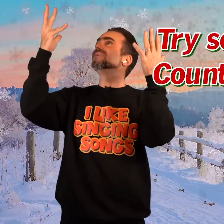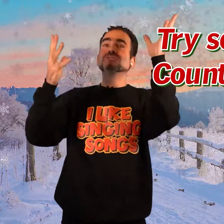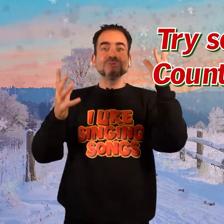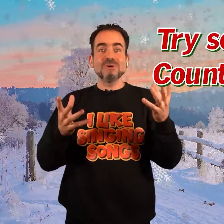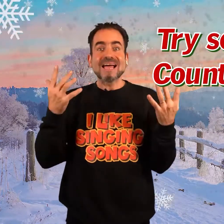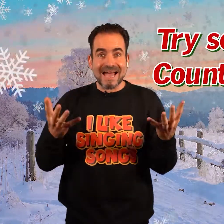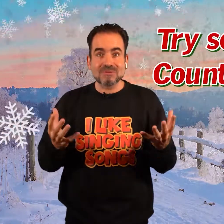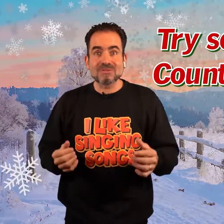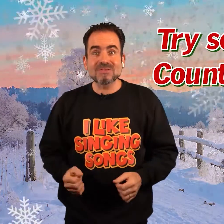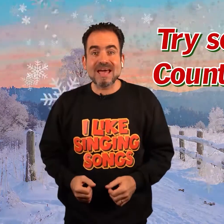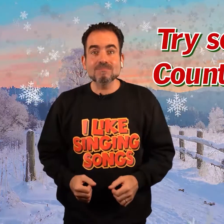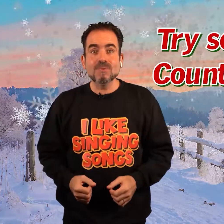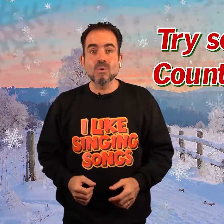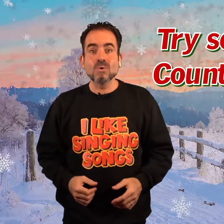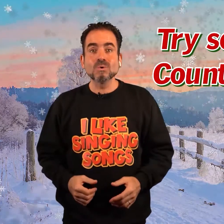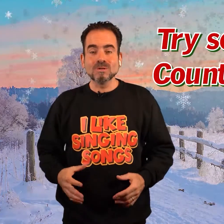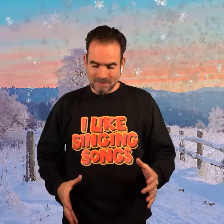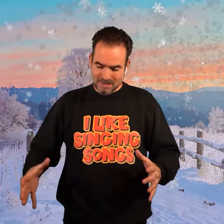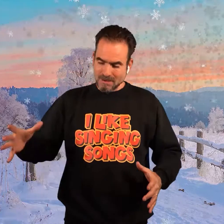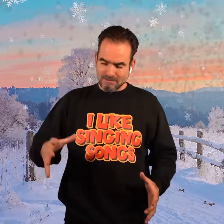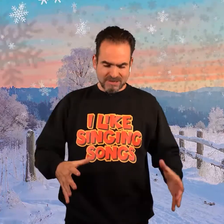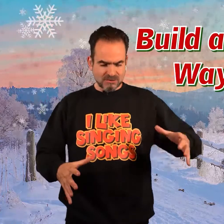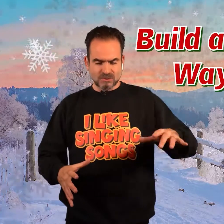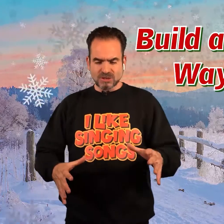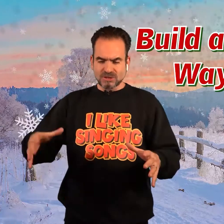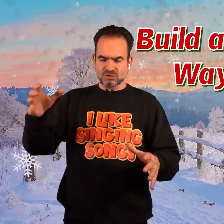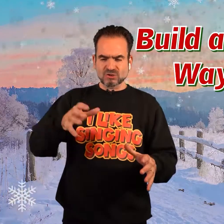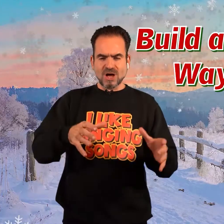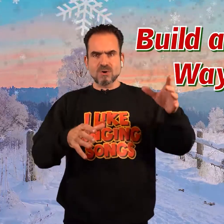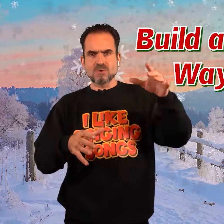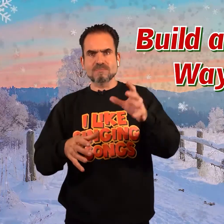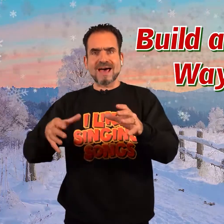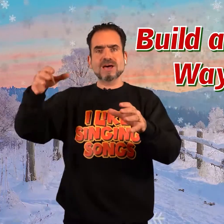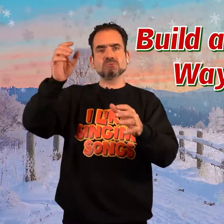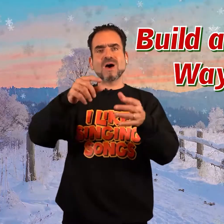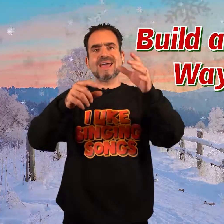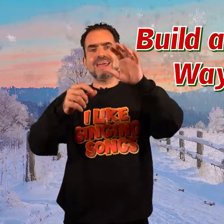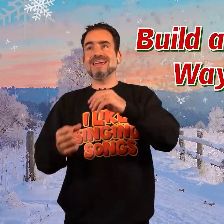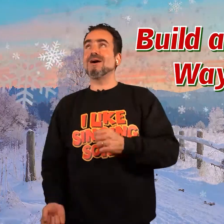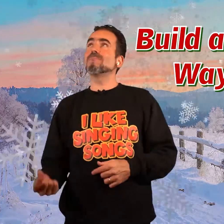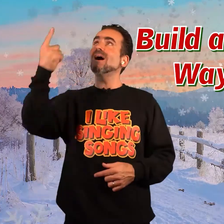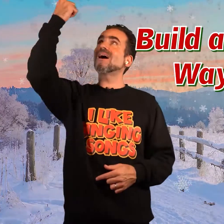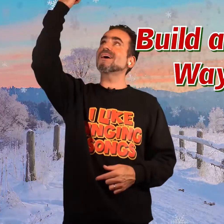to count them all. Build a snowman way up high.